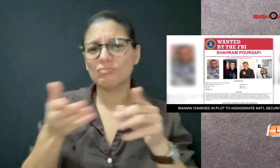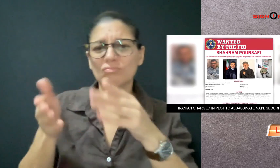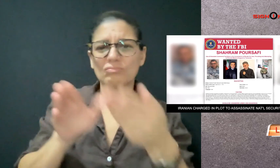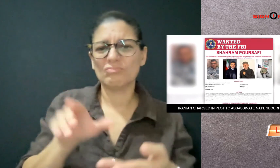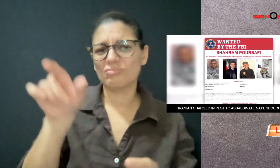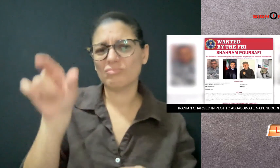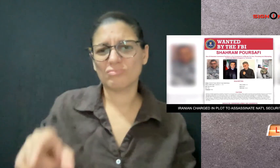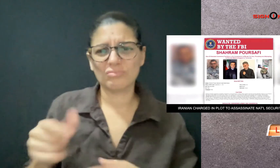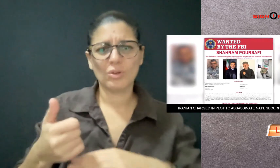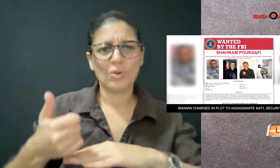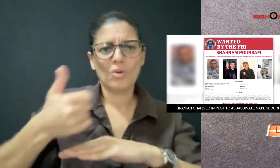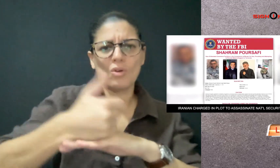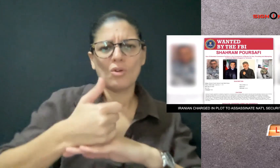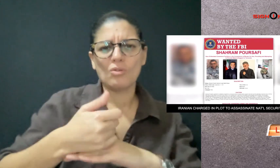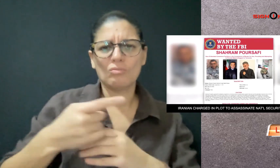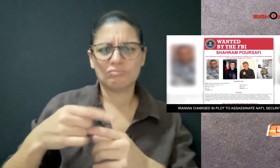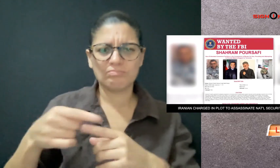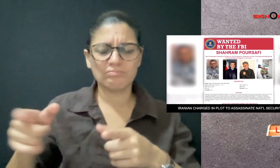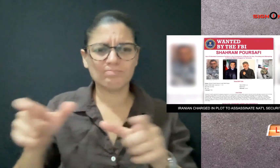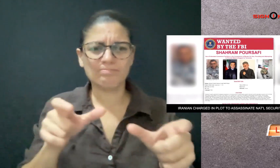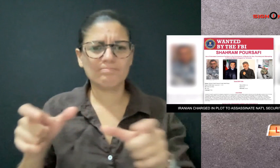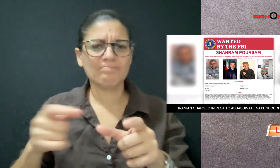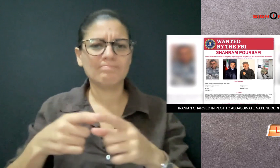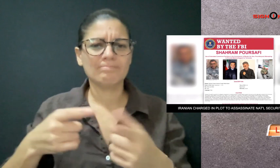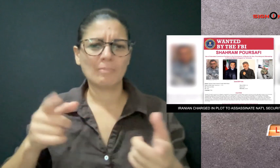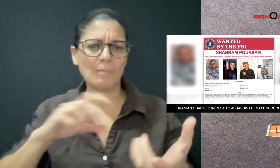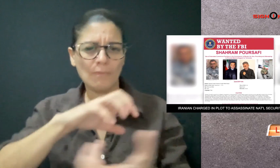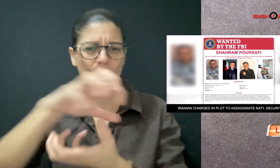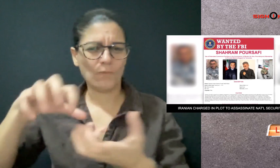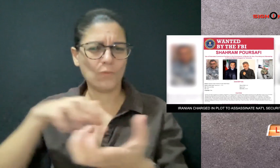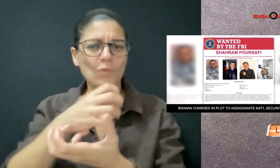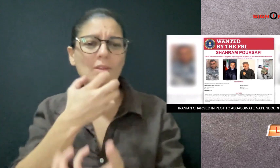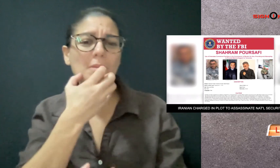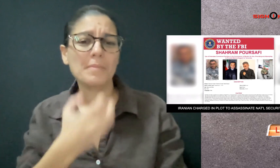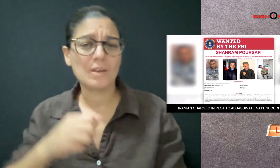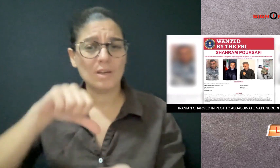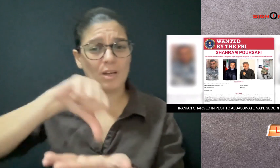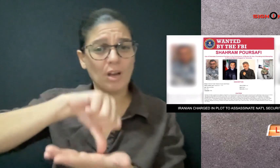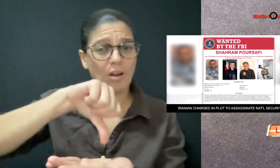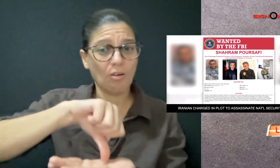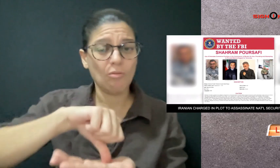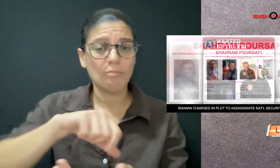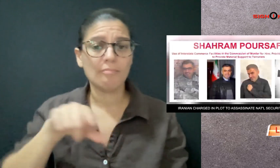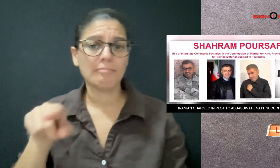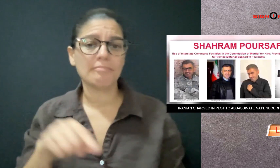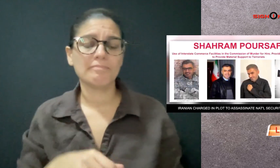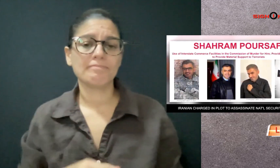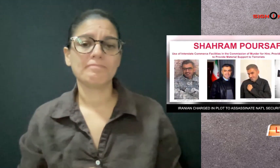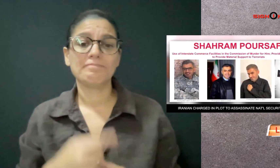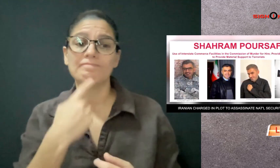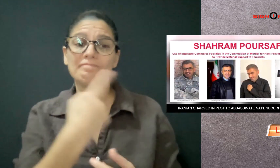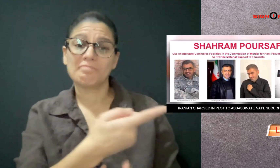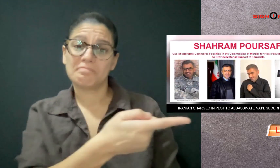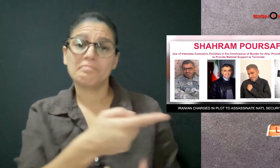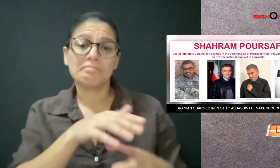U.S. airstrike that killed a top Iranian Islamic